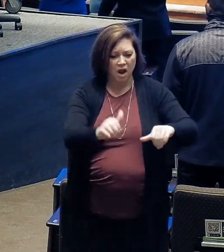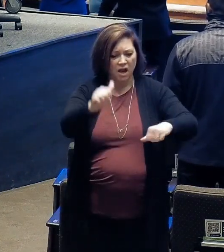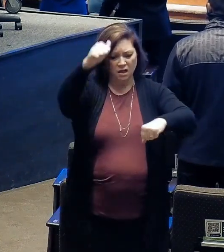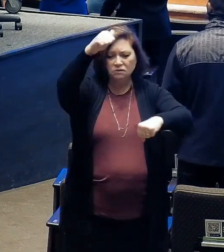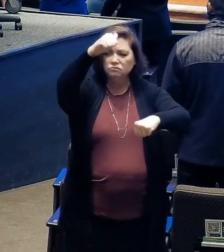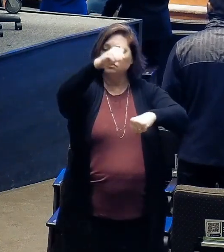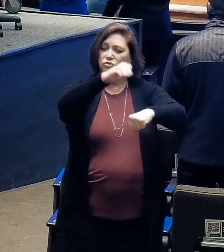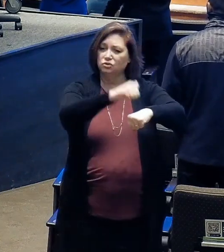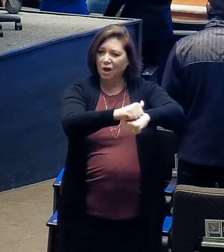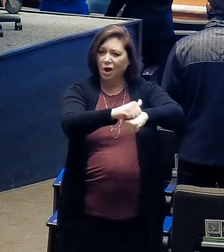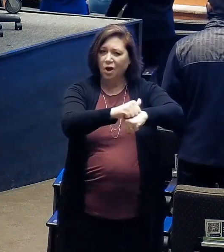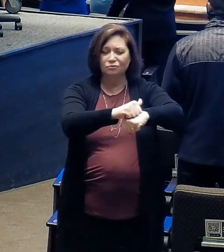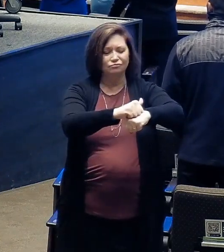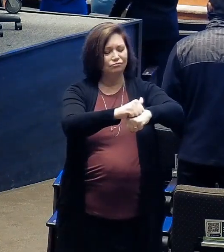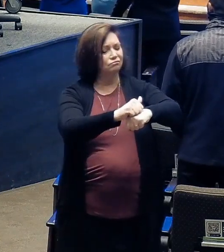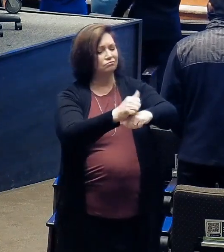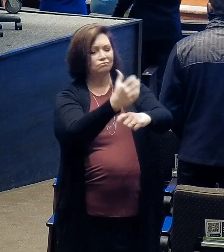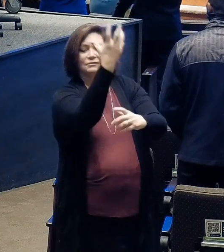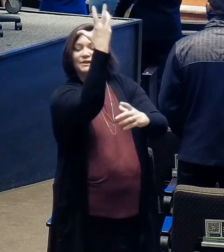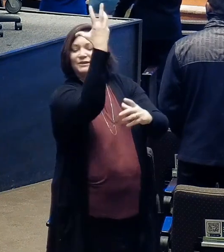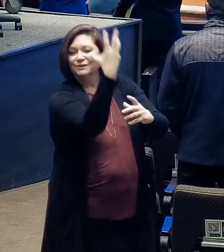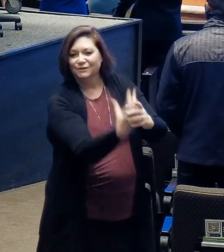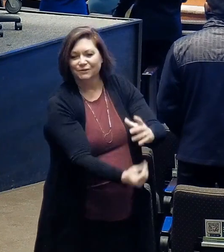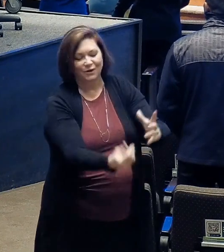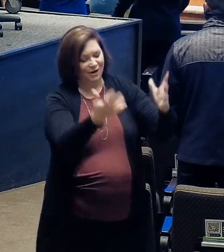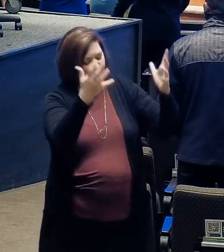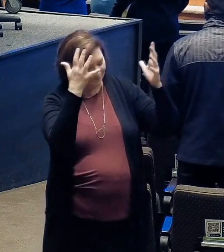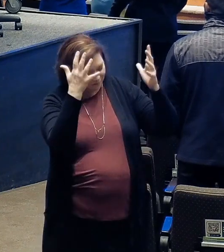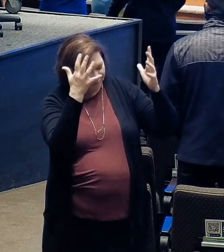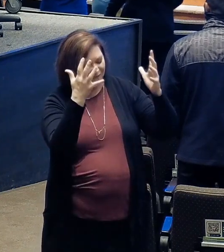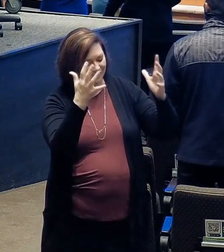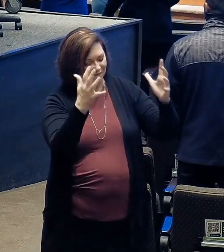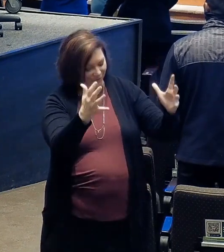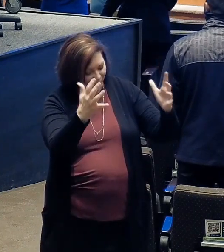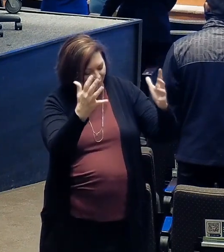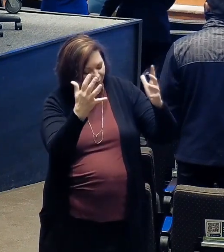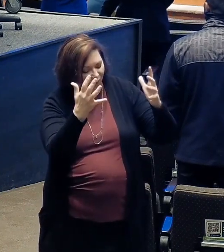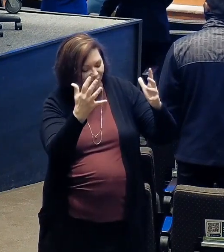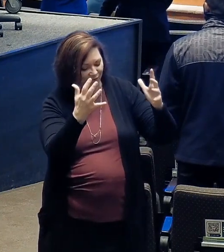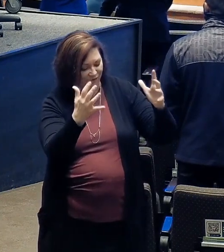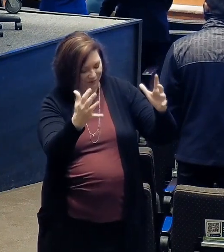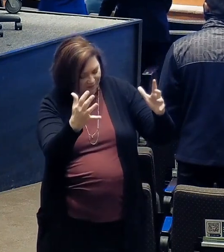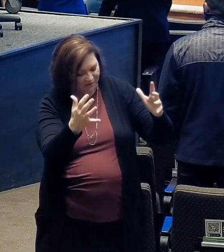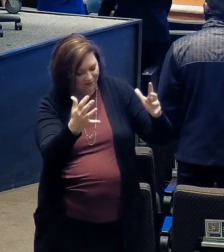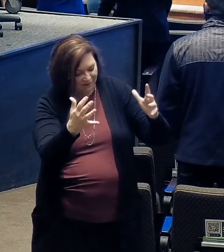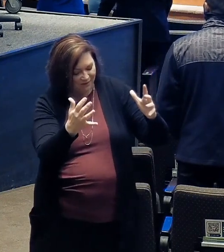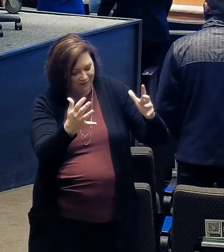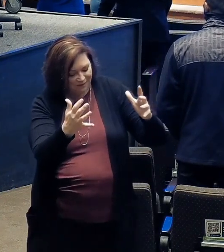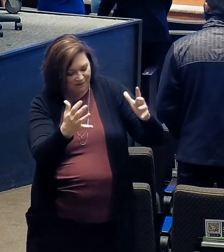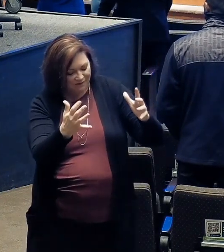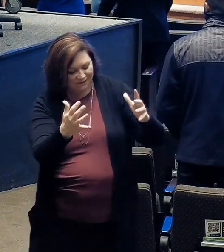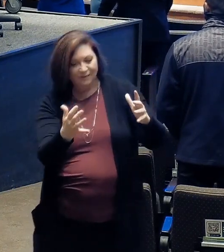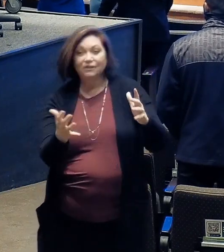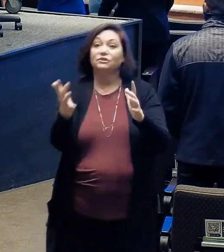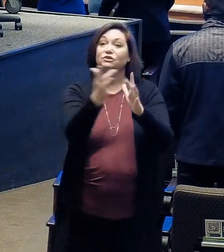storm rolled away from the door. Lift it up now. Then he arose